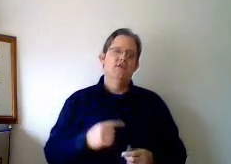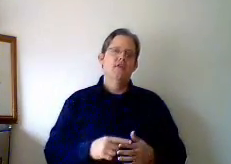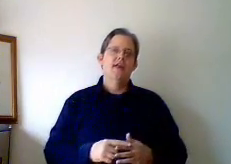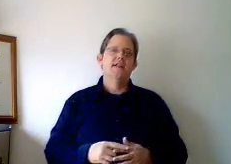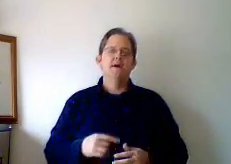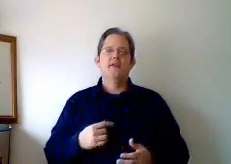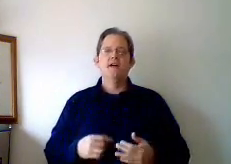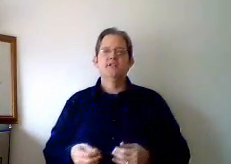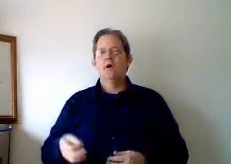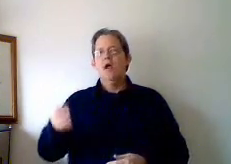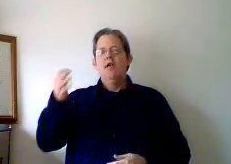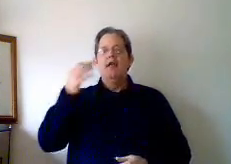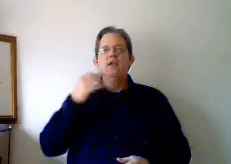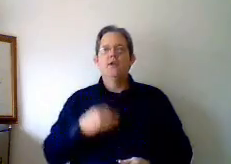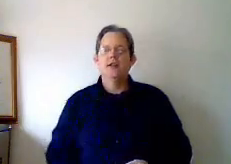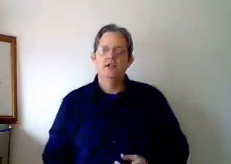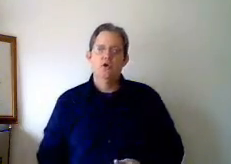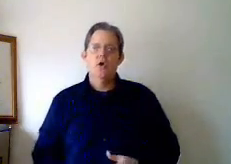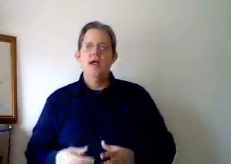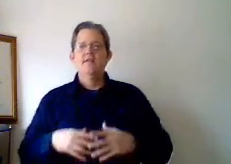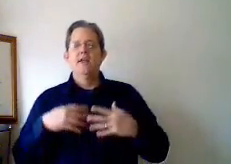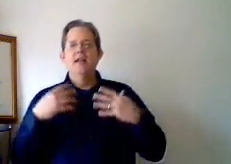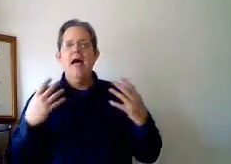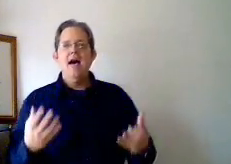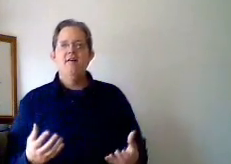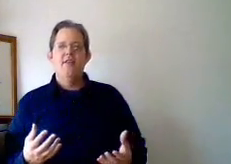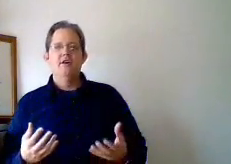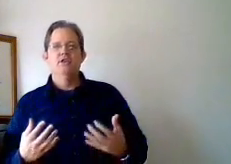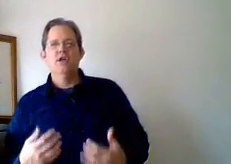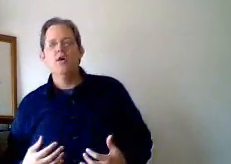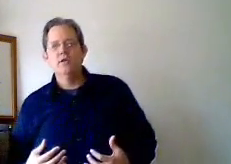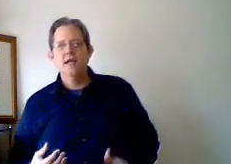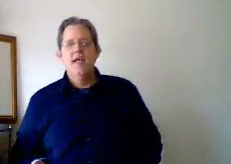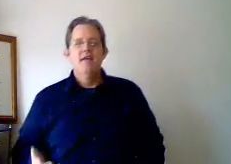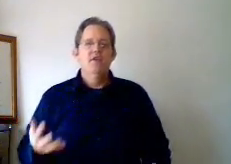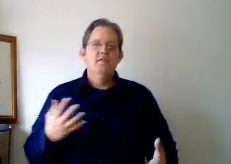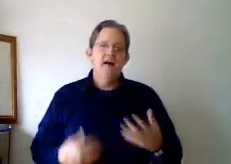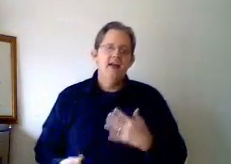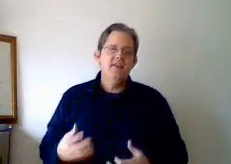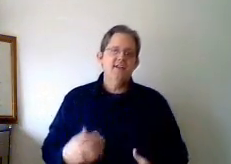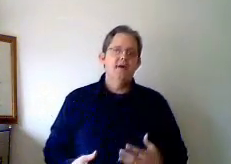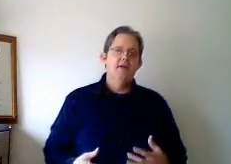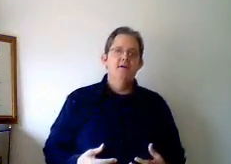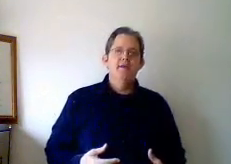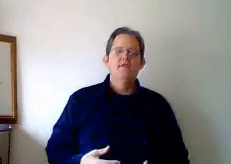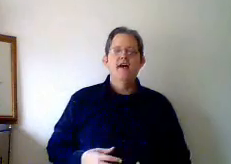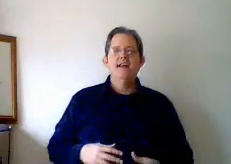for things about the customer that you can enjoy. If you can laugh at their jokes. If you can find things about them that you find